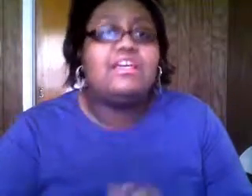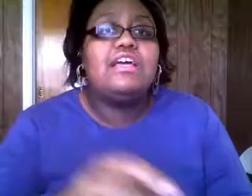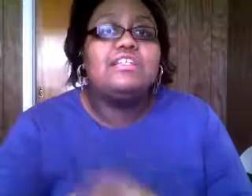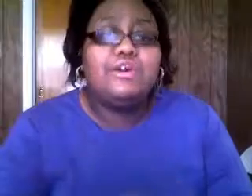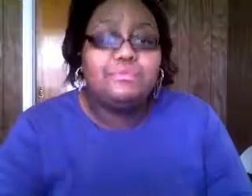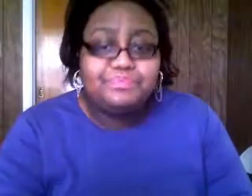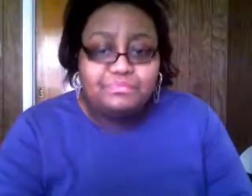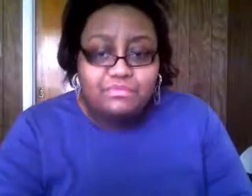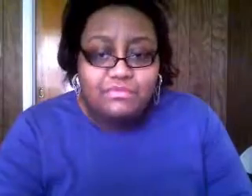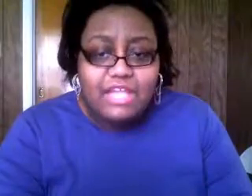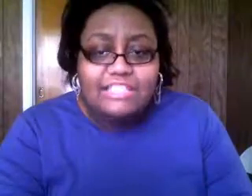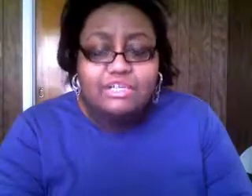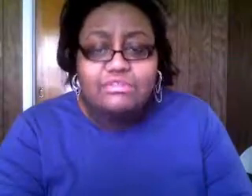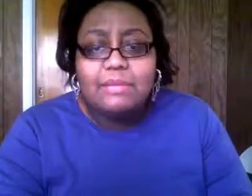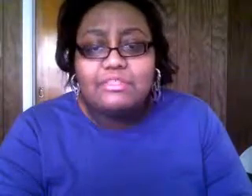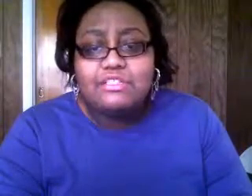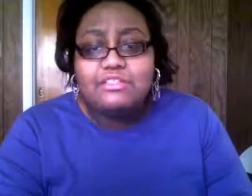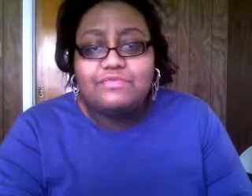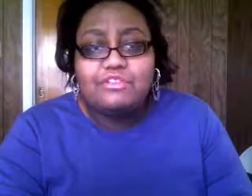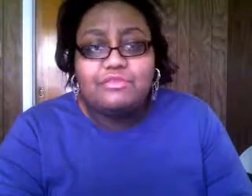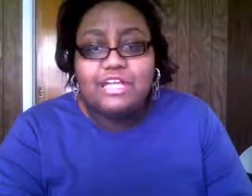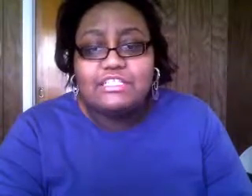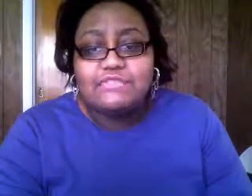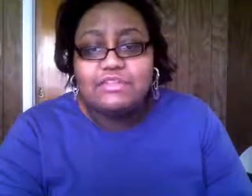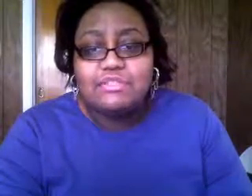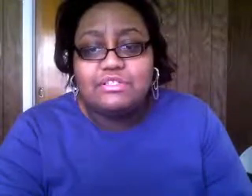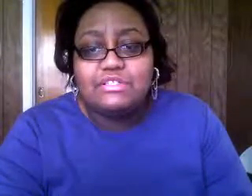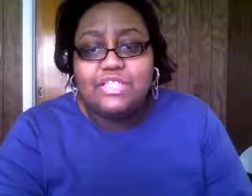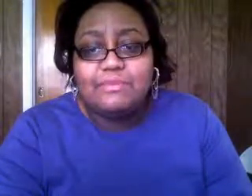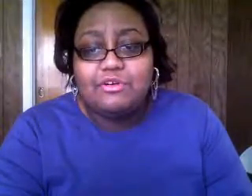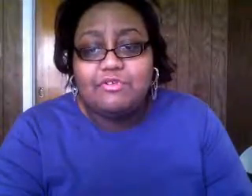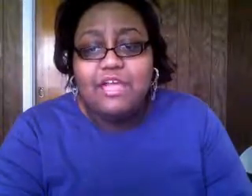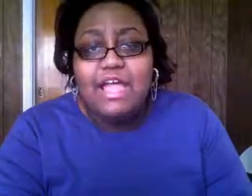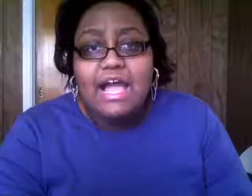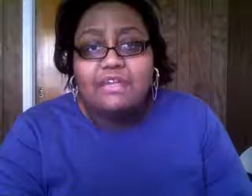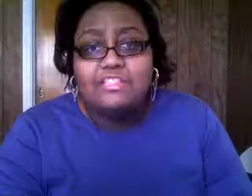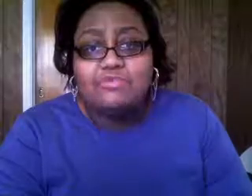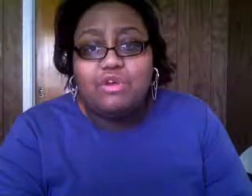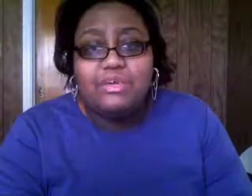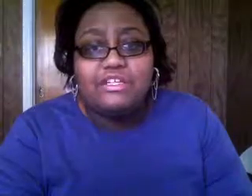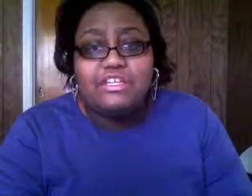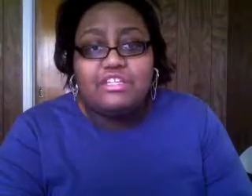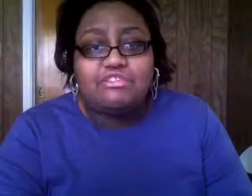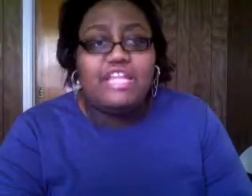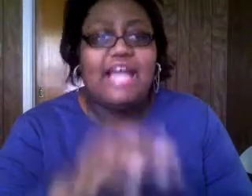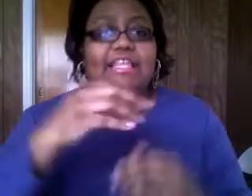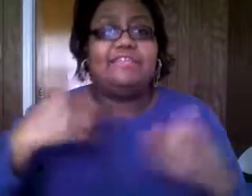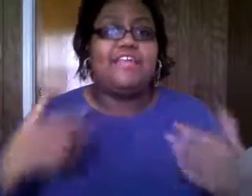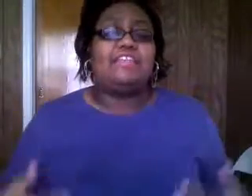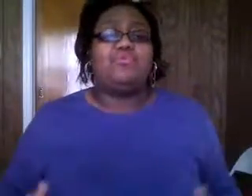so i chose that particular verse because i just felt it was a good example of how this woman you know she had that faith and